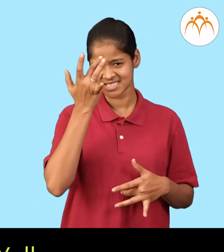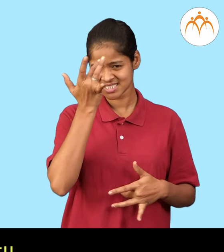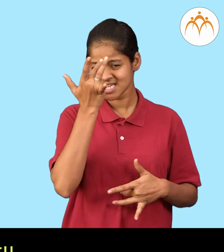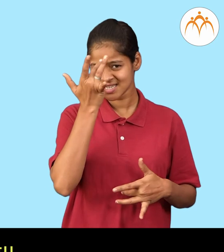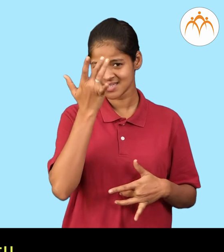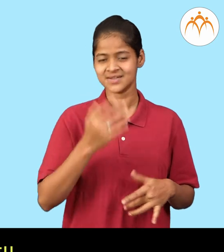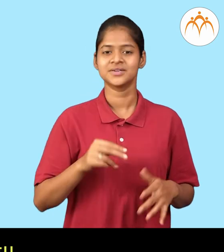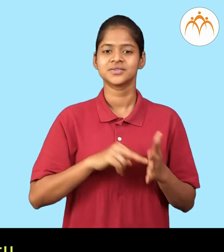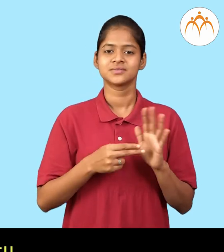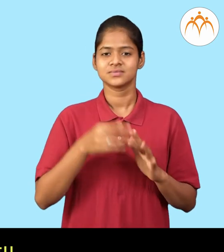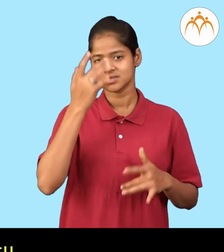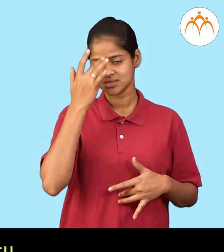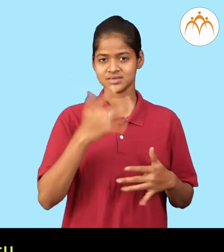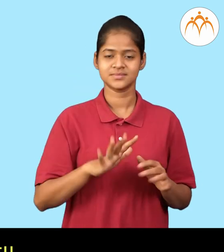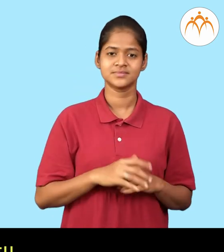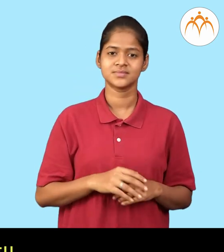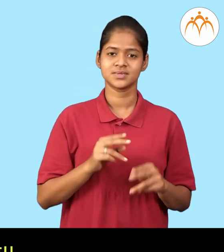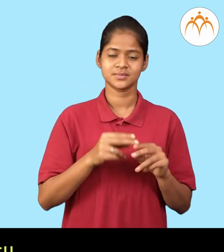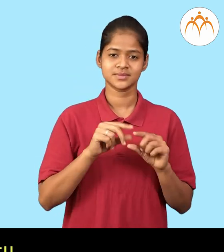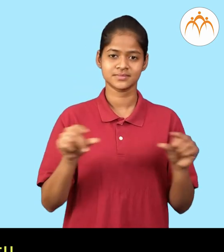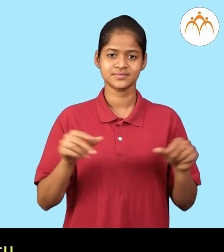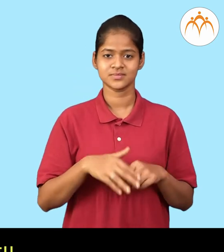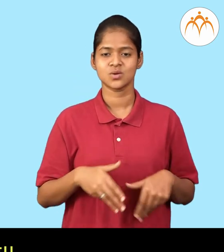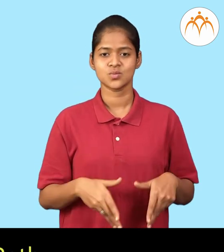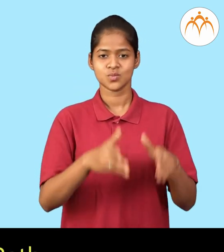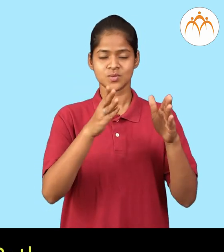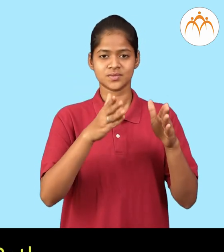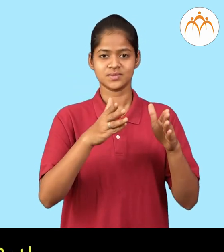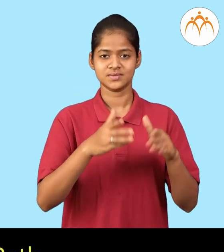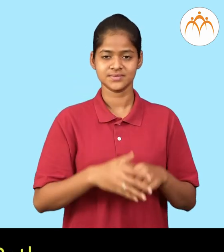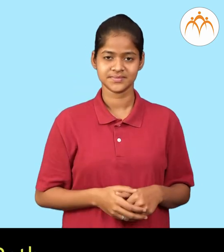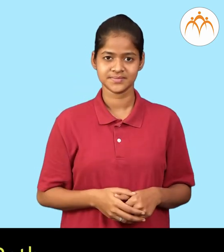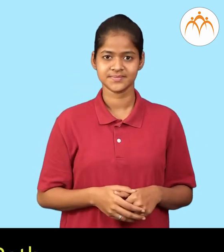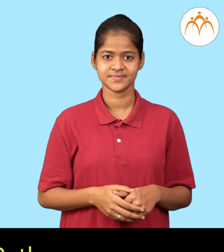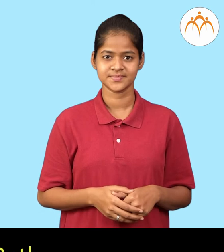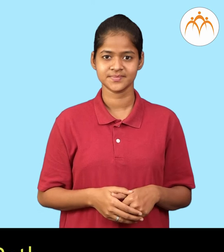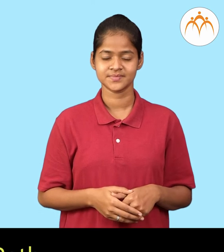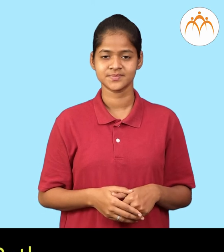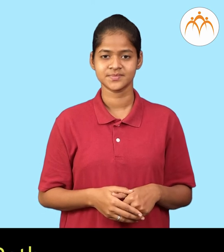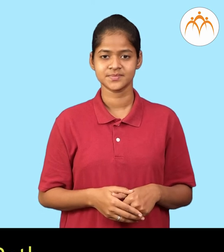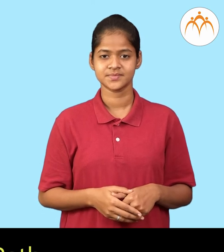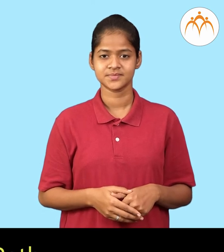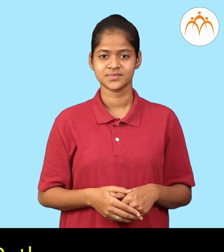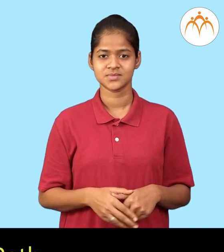Sick means ill. Street means path.